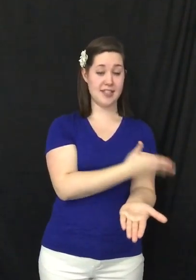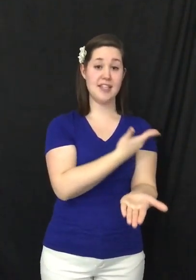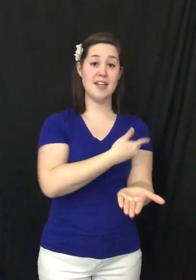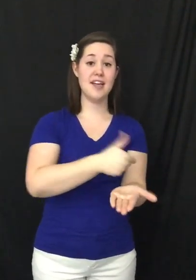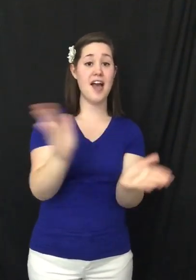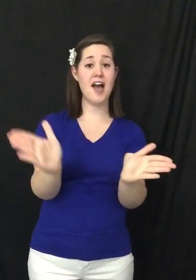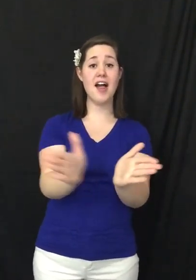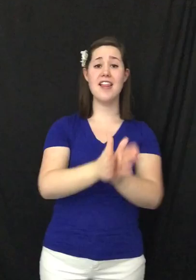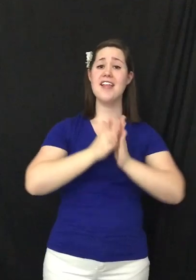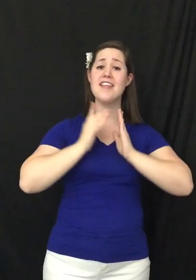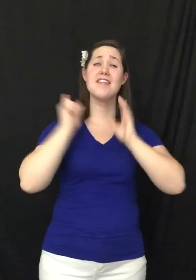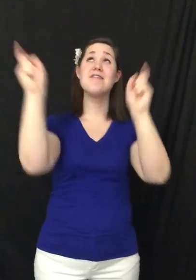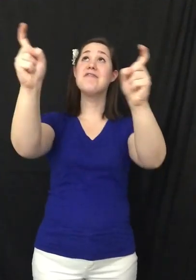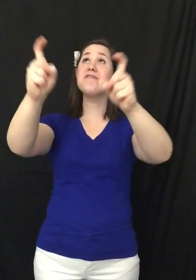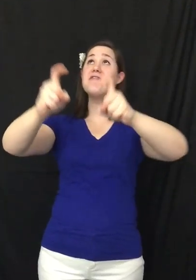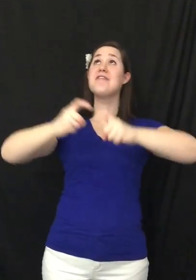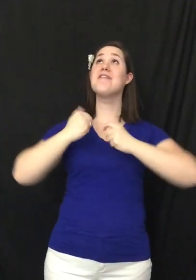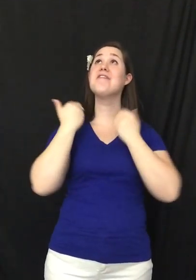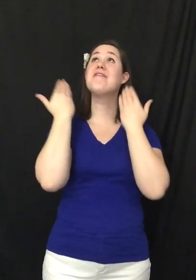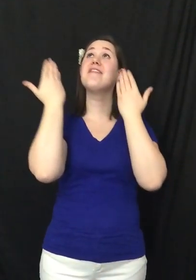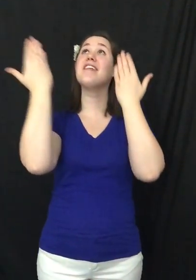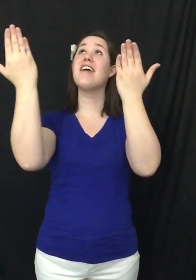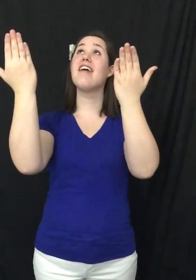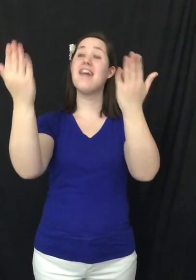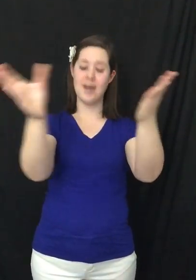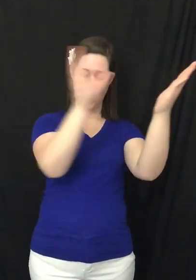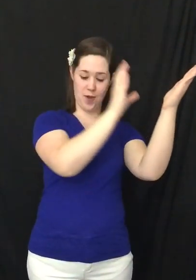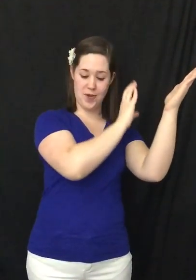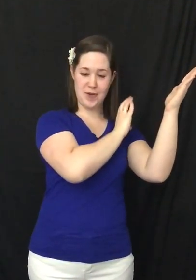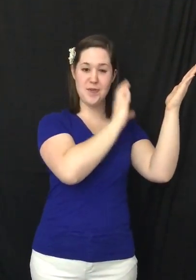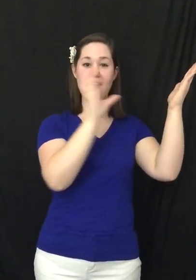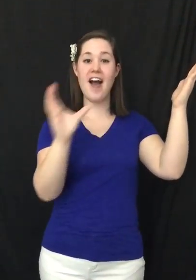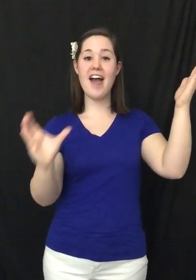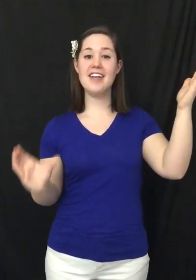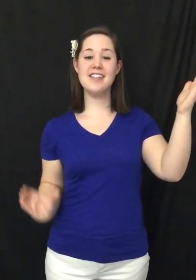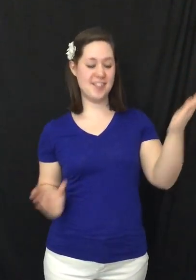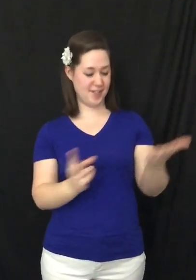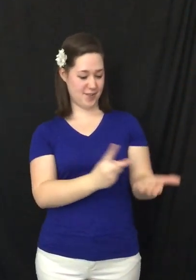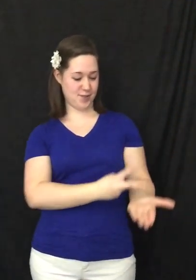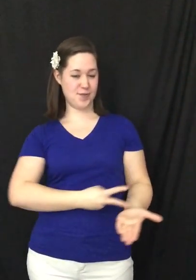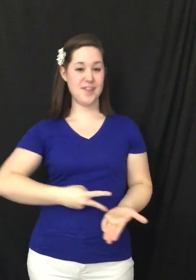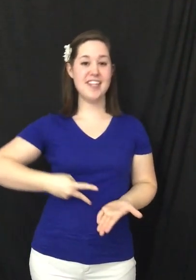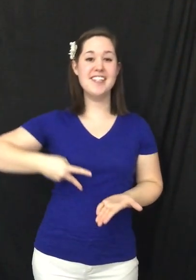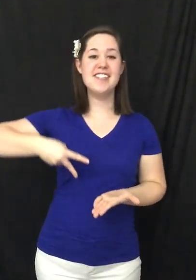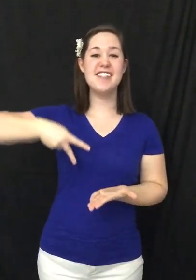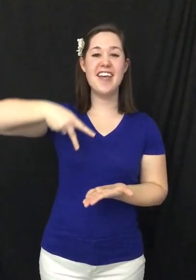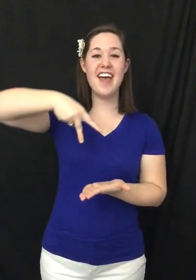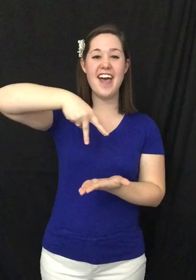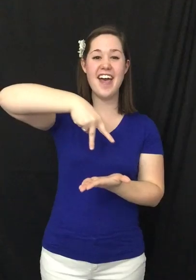Sing hallelujah. Christ is risen.